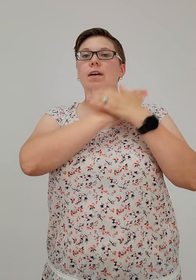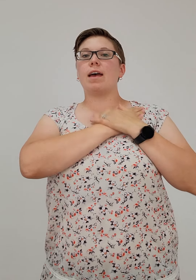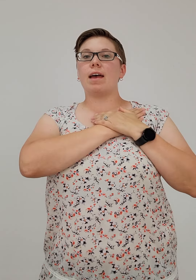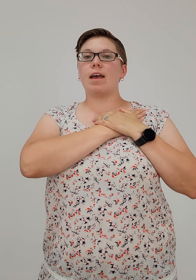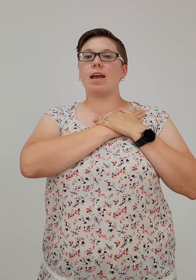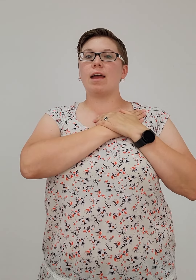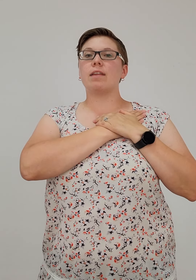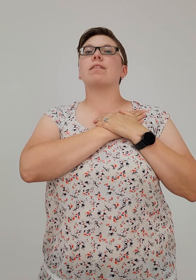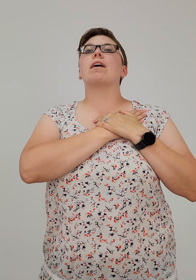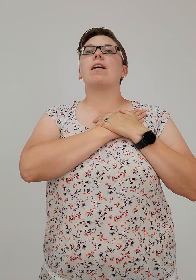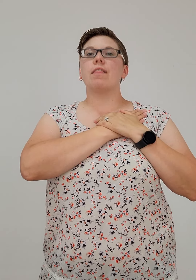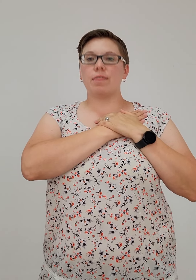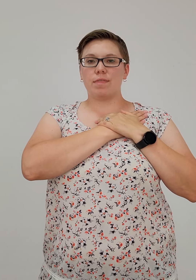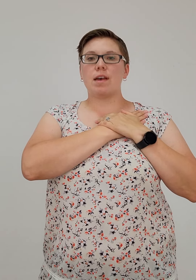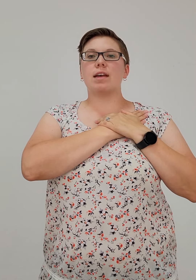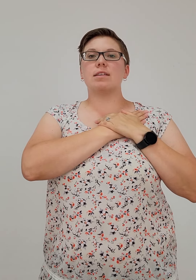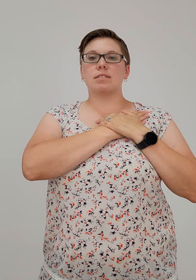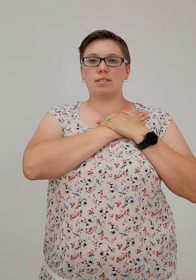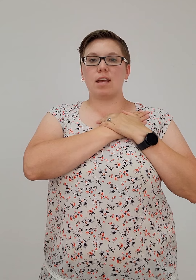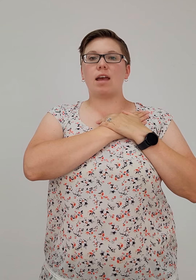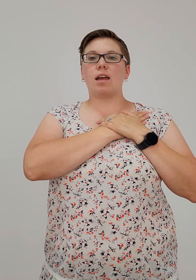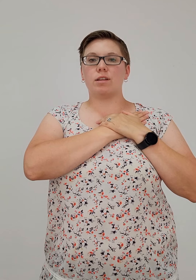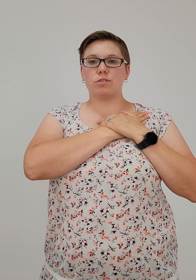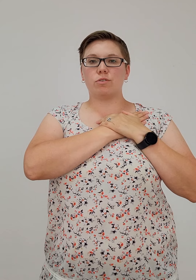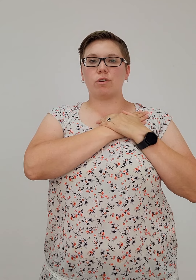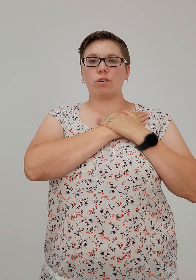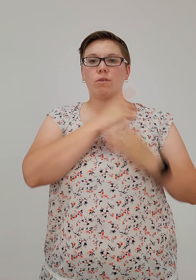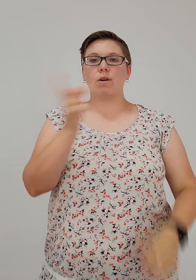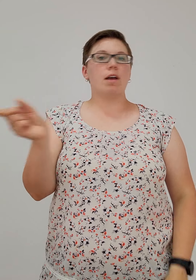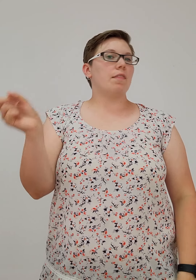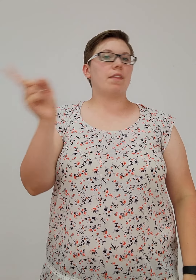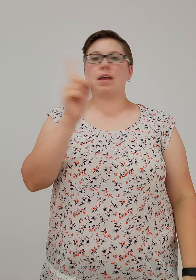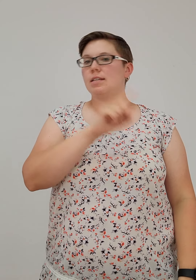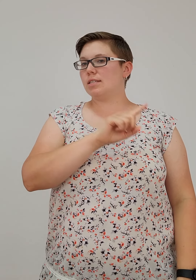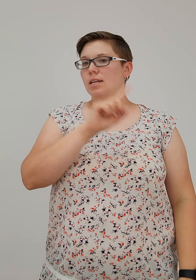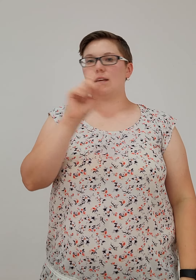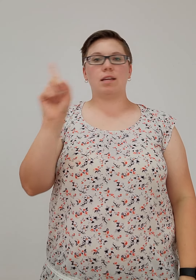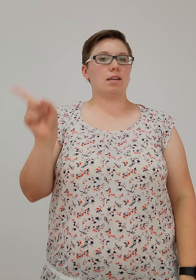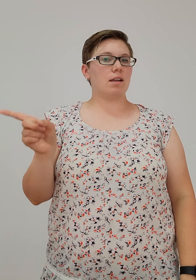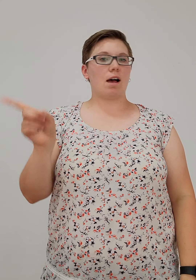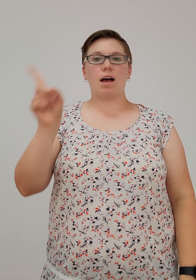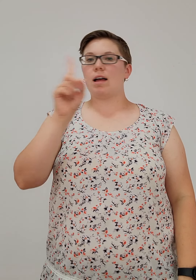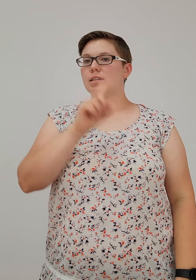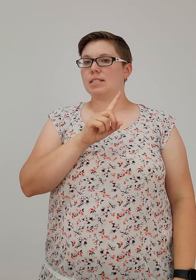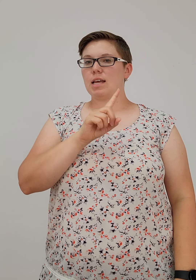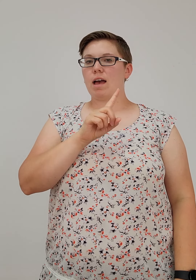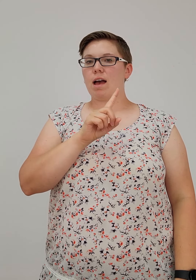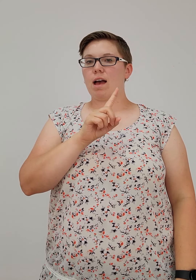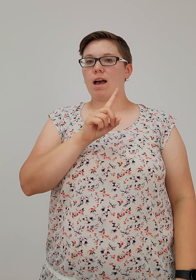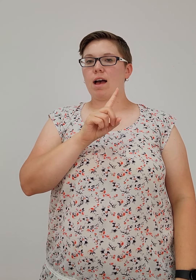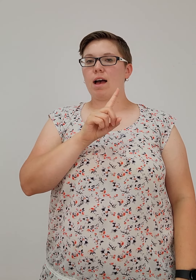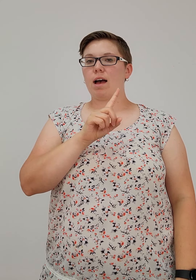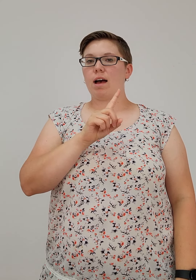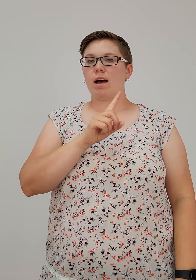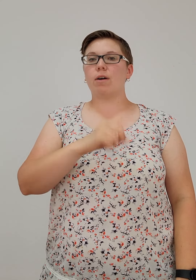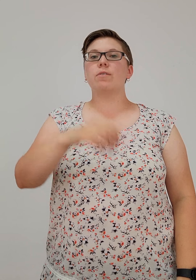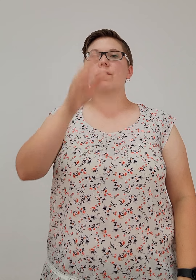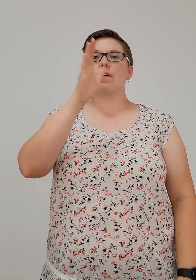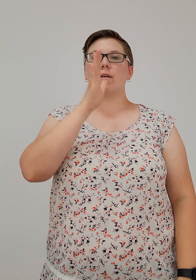faith. They say true, they take not doubt their